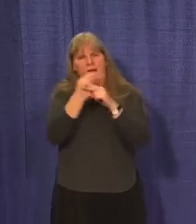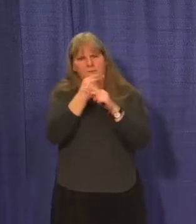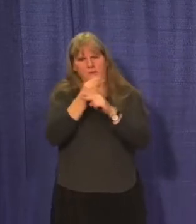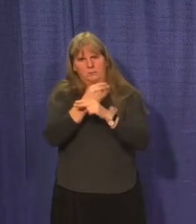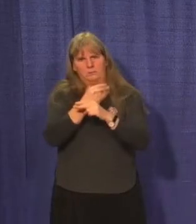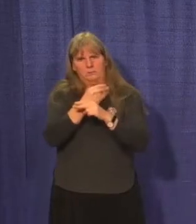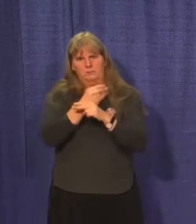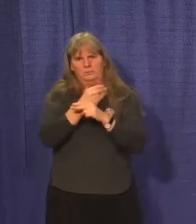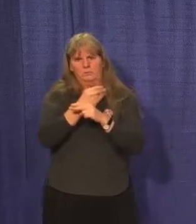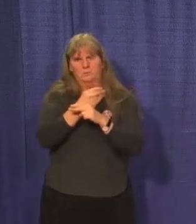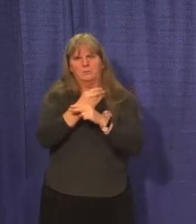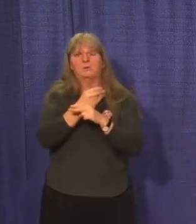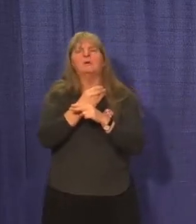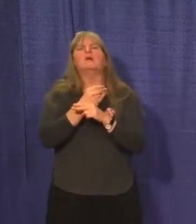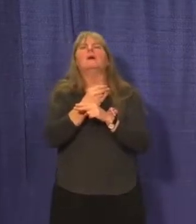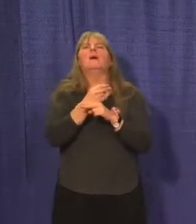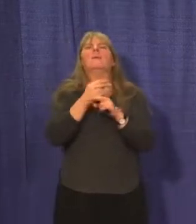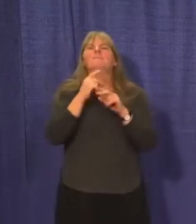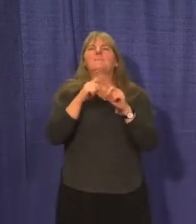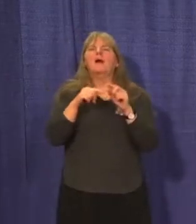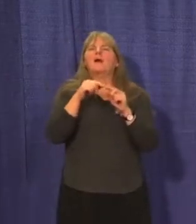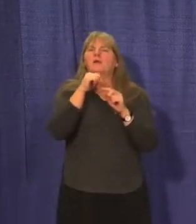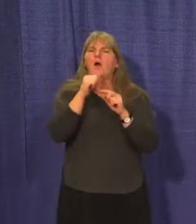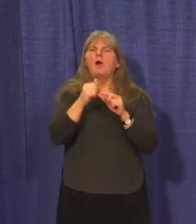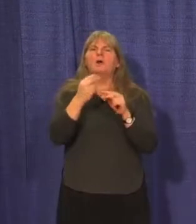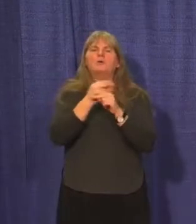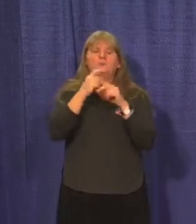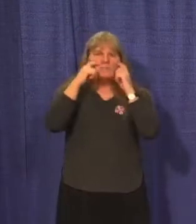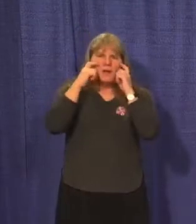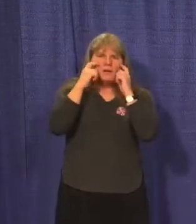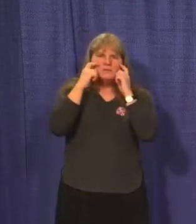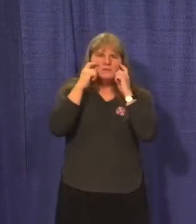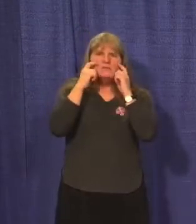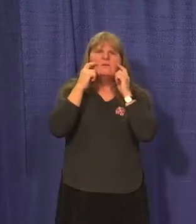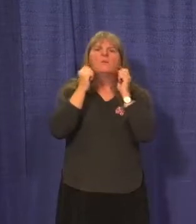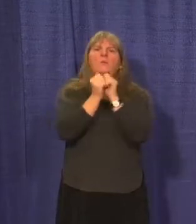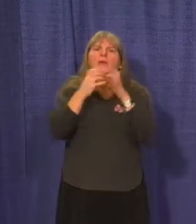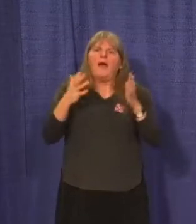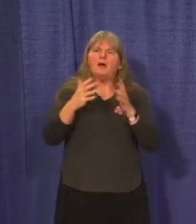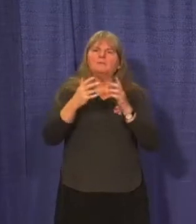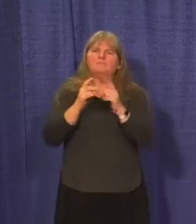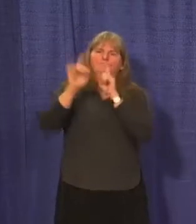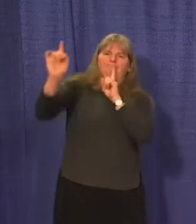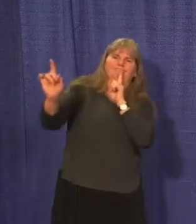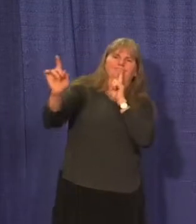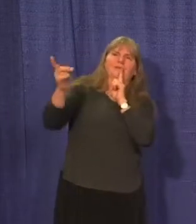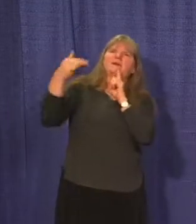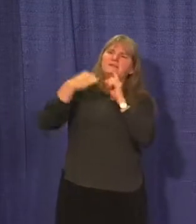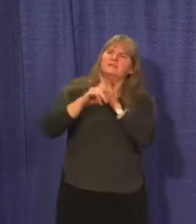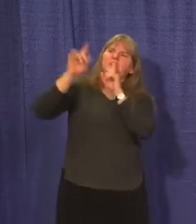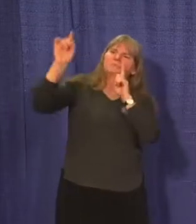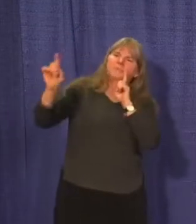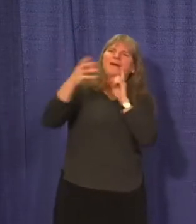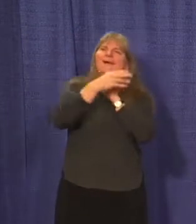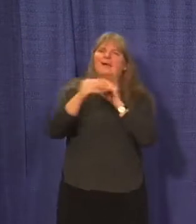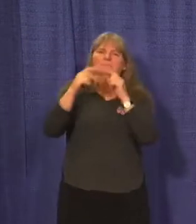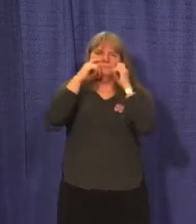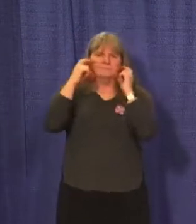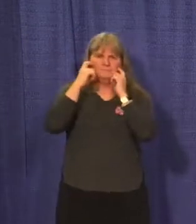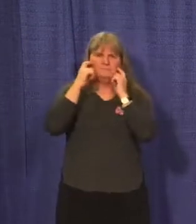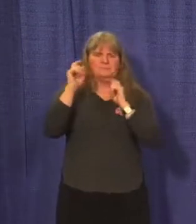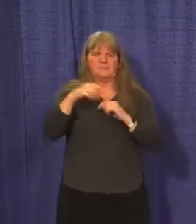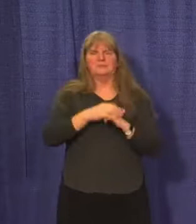use masks to replace physical distancing. With vaccines around the corner, we can't blow it now.